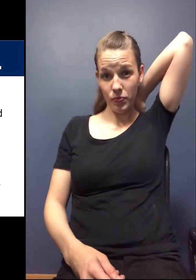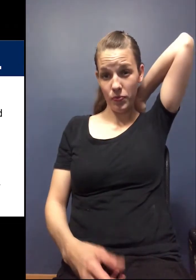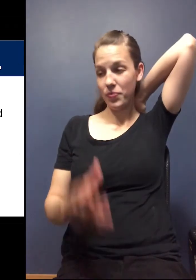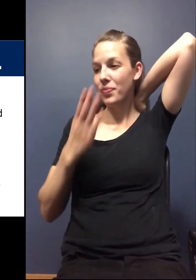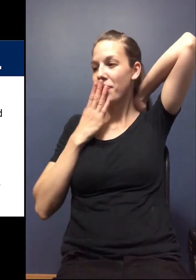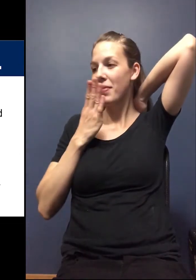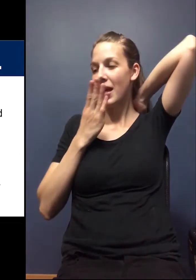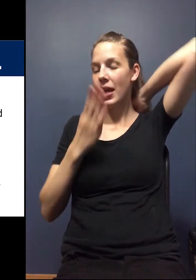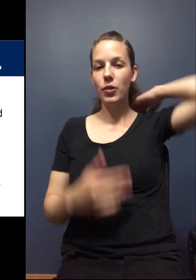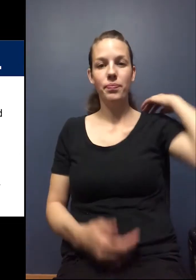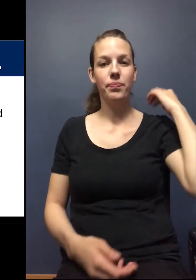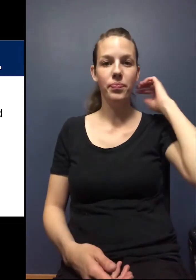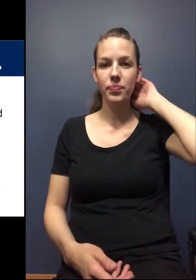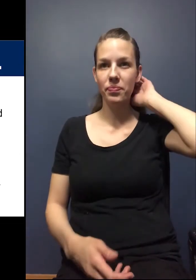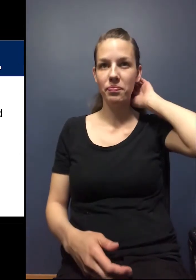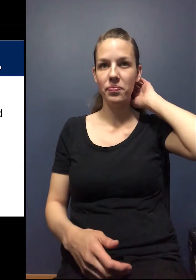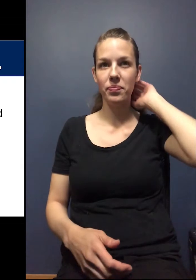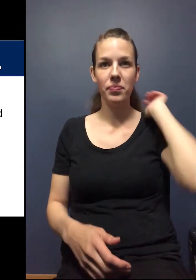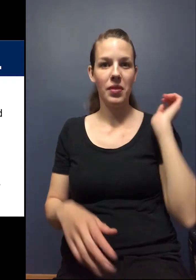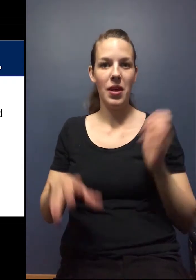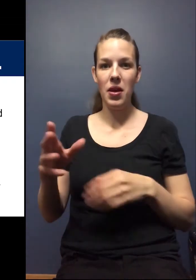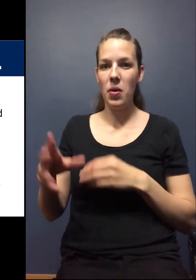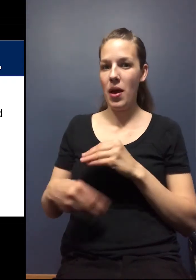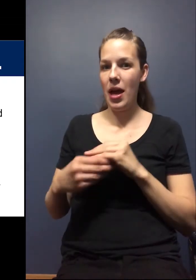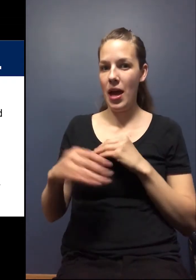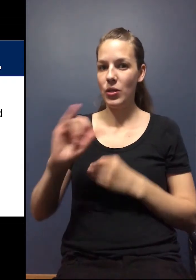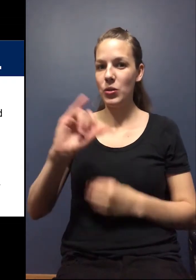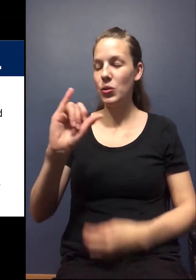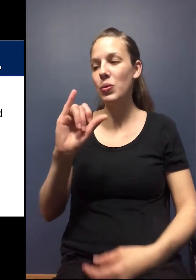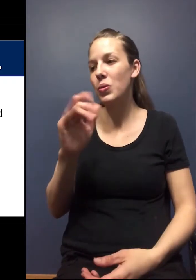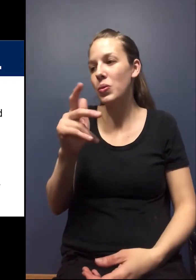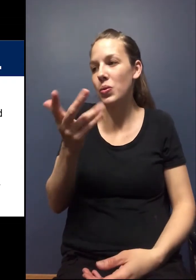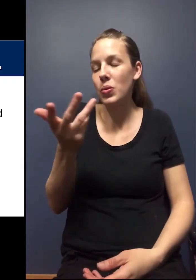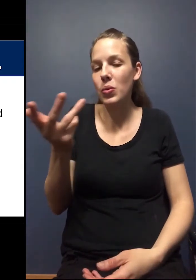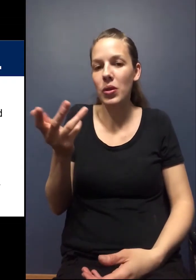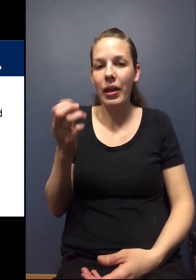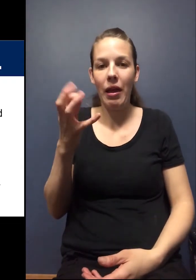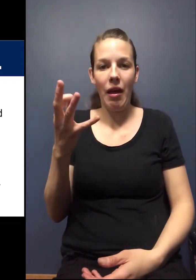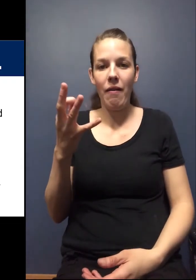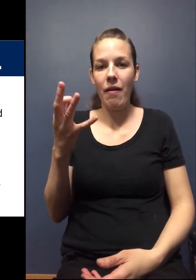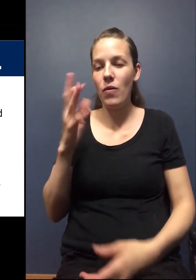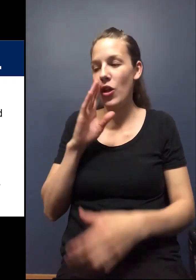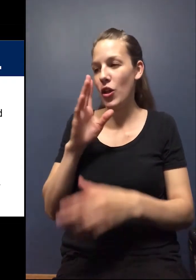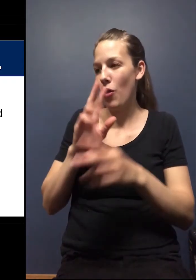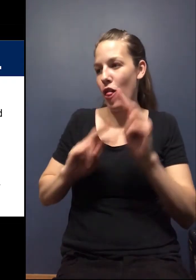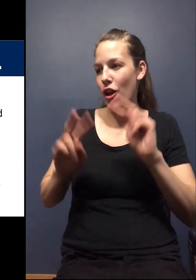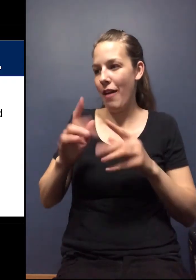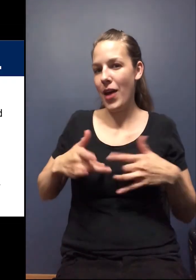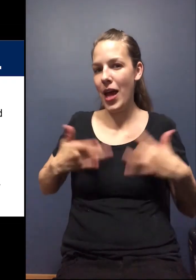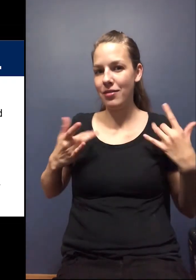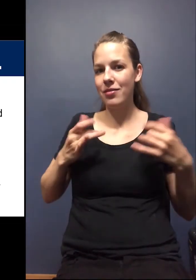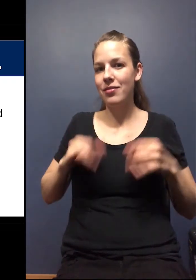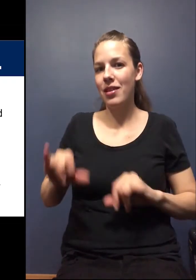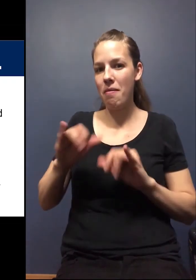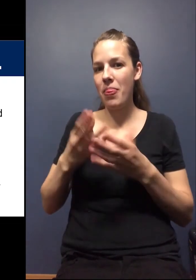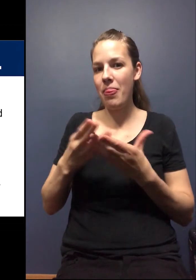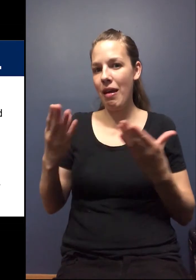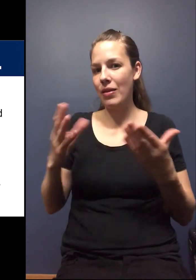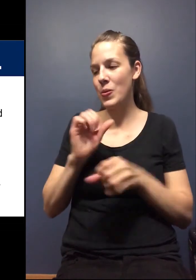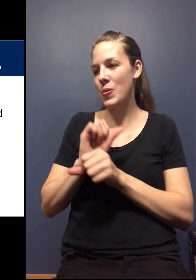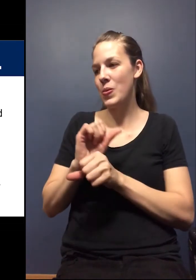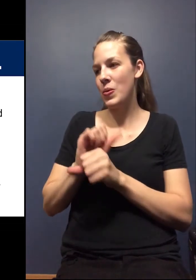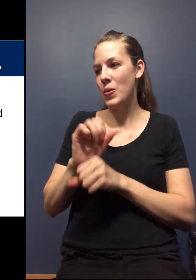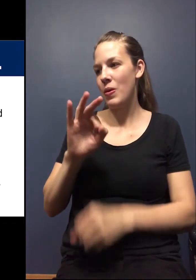Thank you. And I just want to add for that. I mean, certainly if you look at events, it's the same thing that we're looking at in the